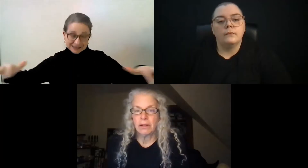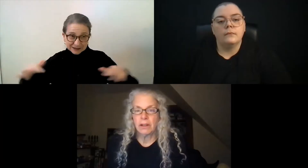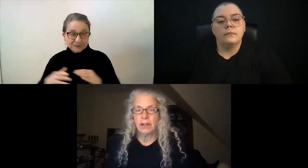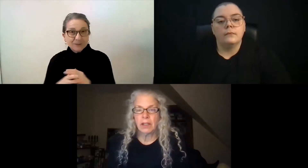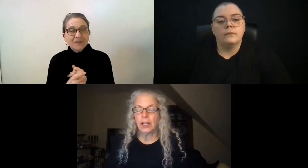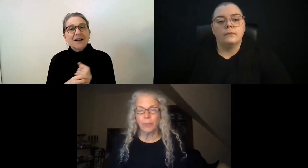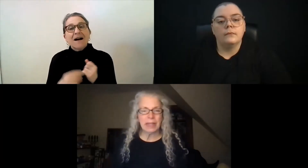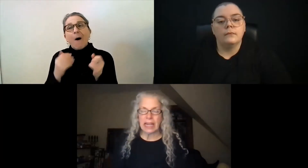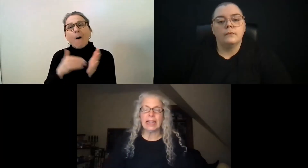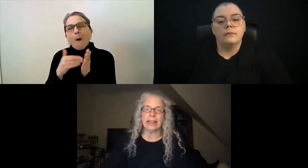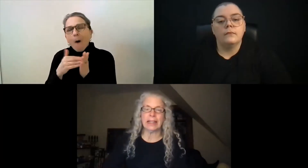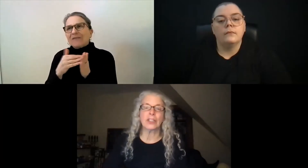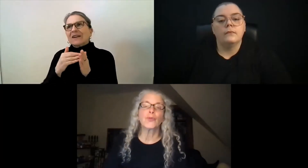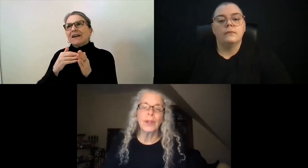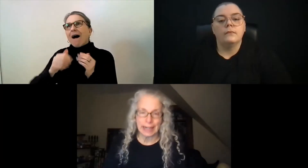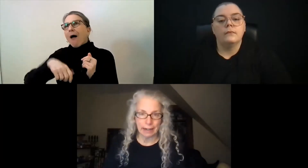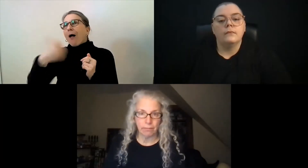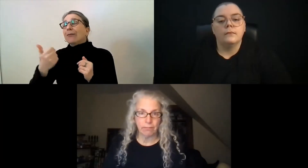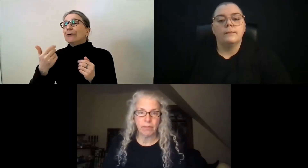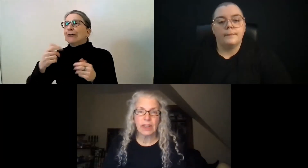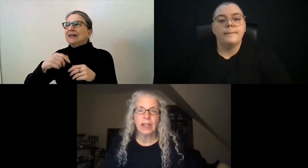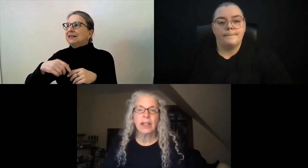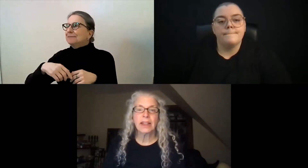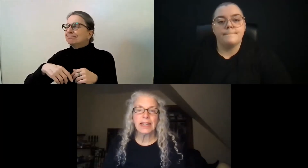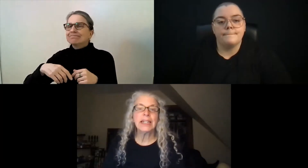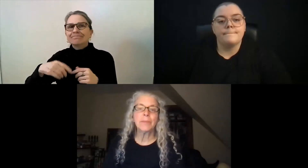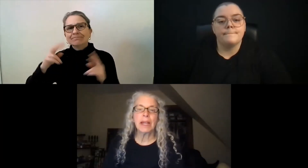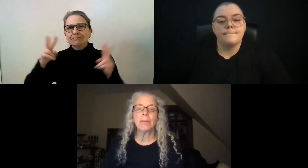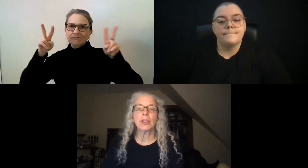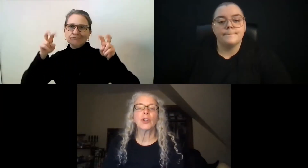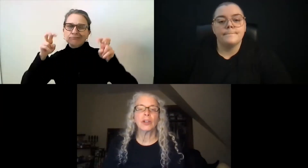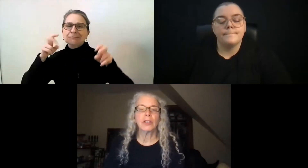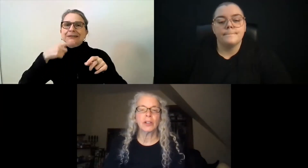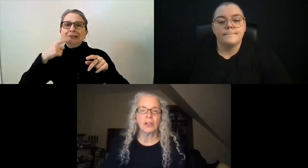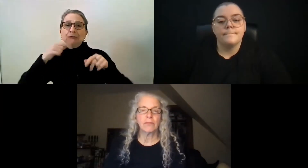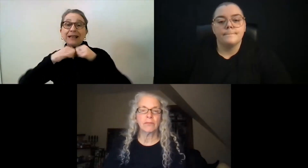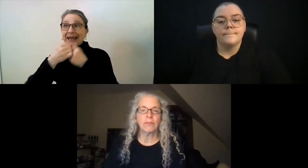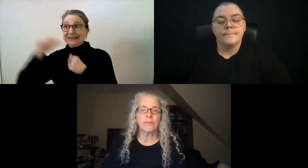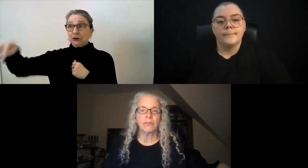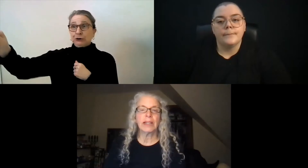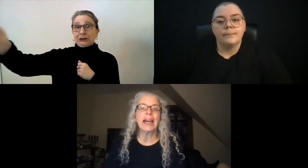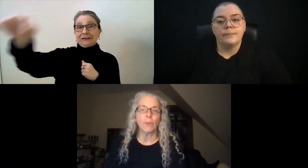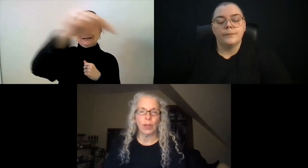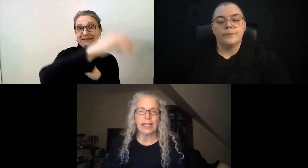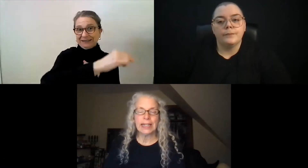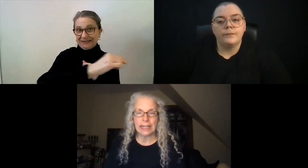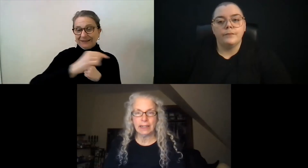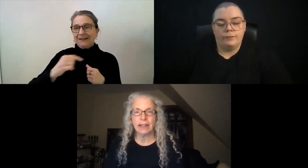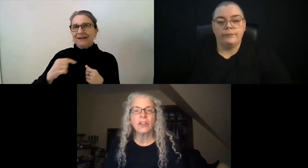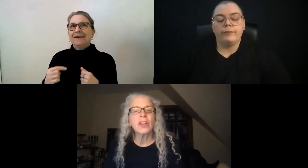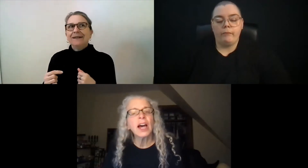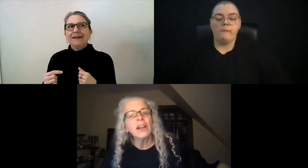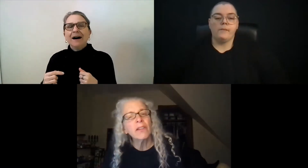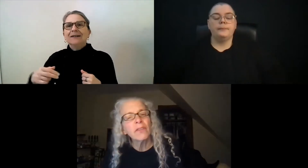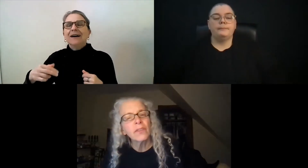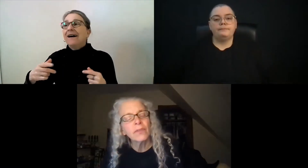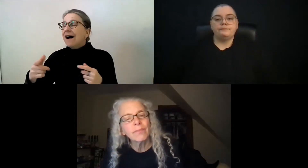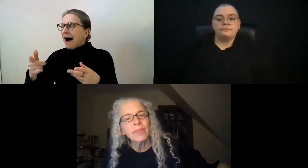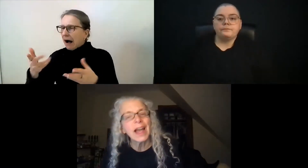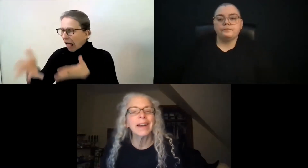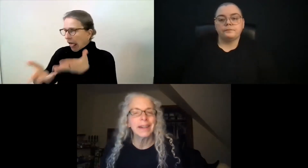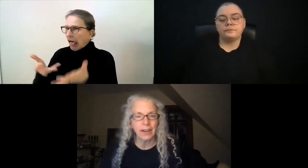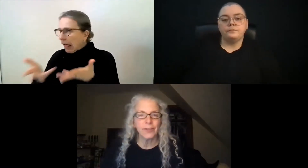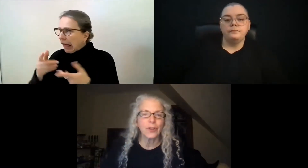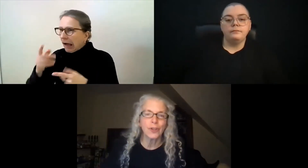it could be anything that's written. They need to be able to get what they need. There's a lot of